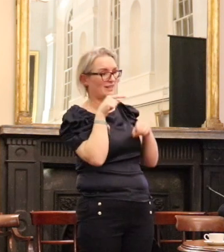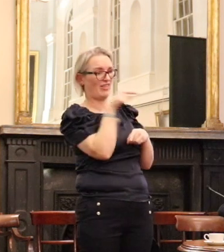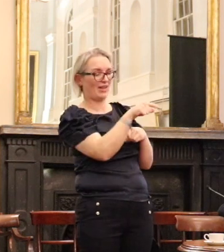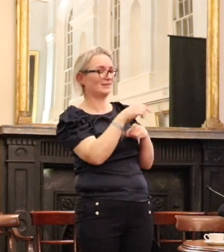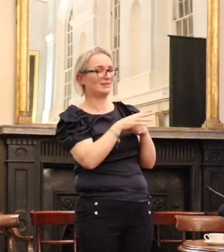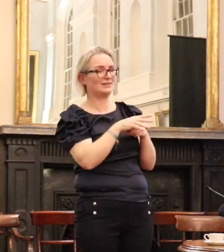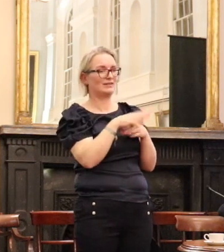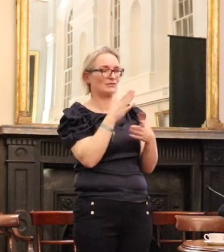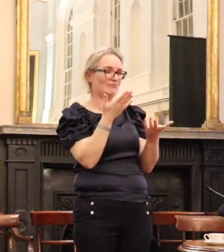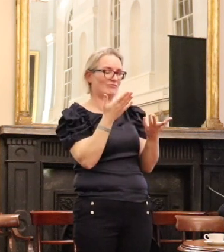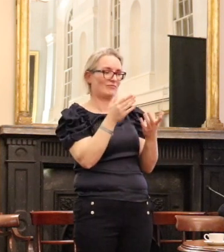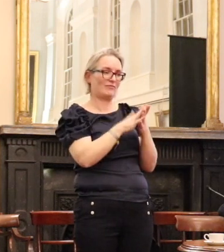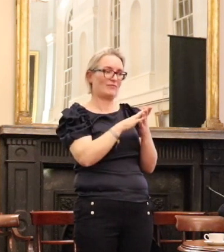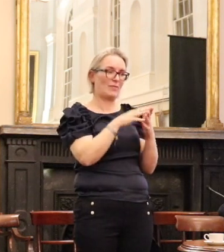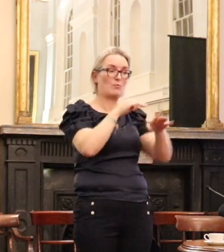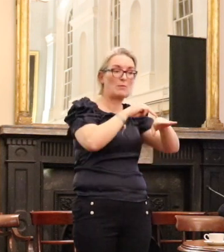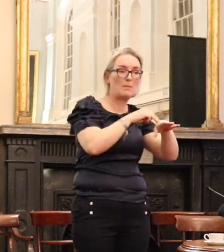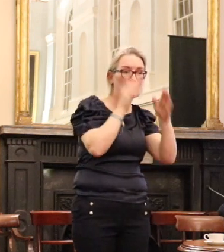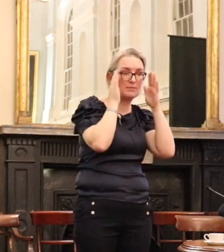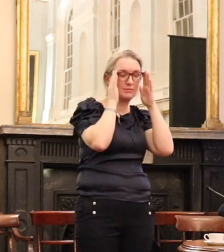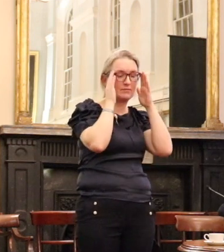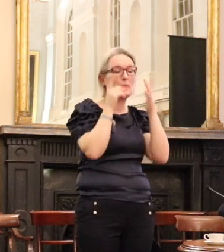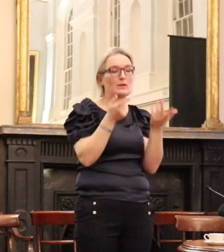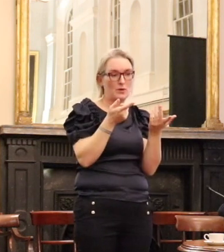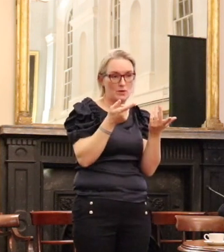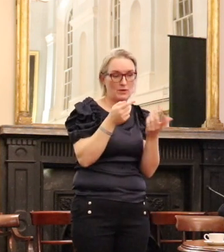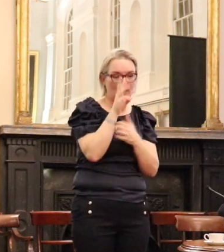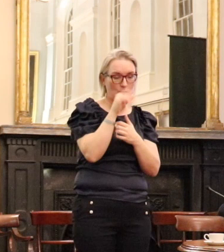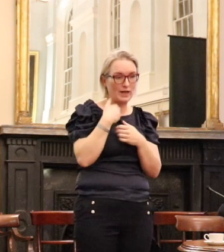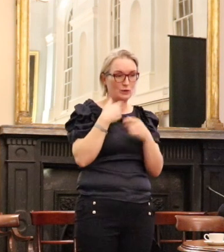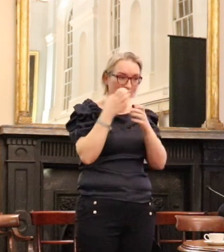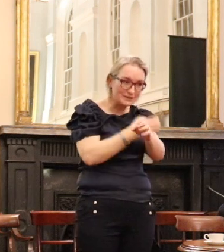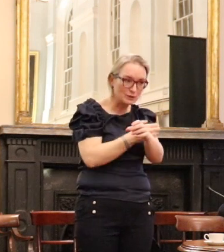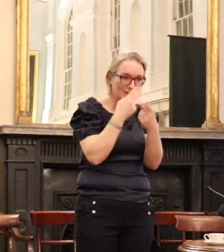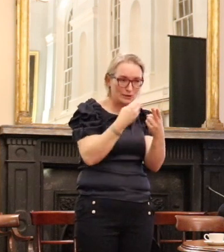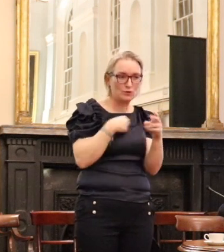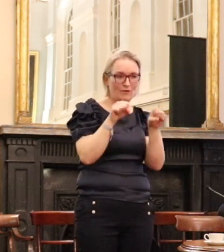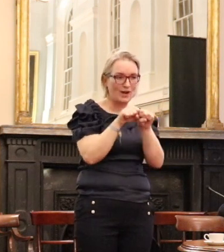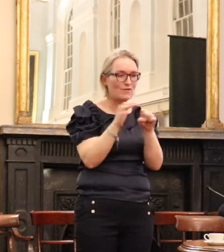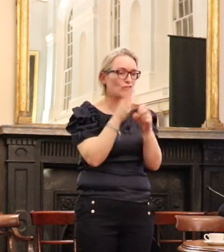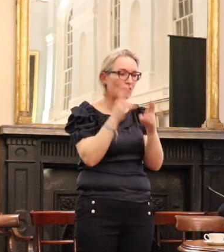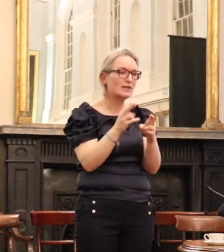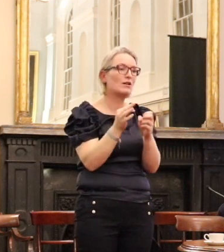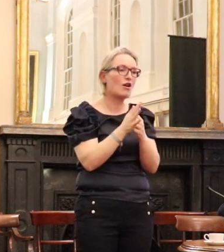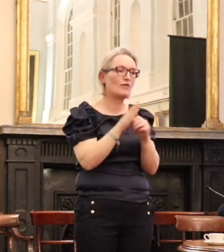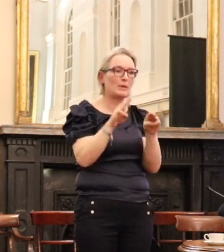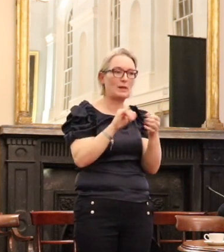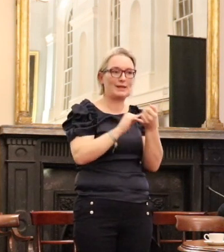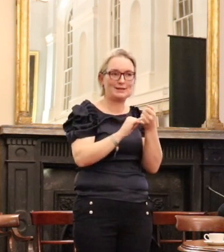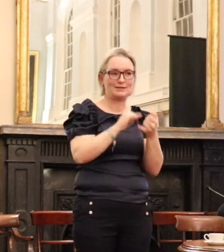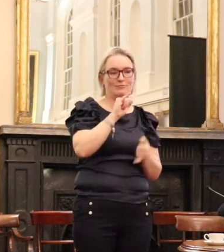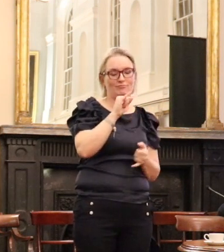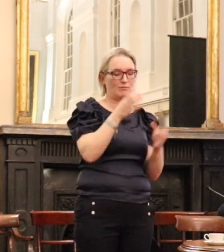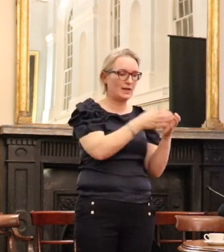to constantly maintain vigilance and you have to constantly fight for the rights of those growing minorities.